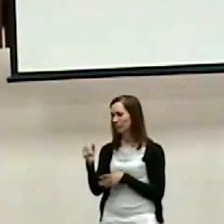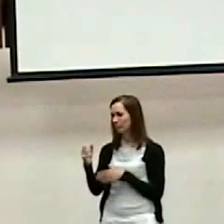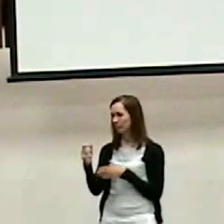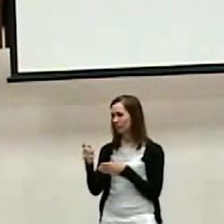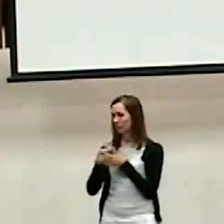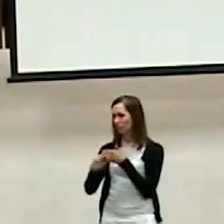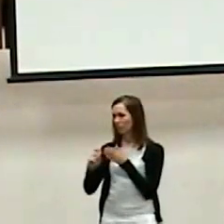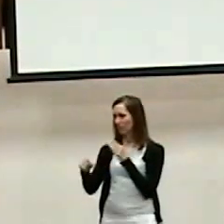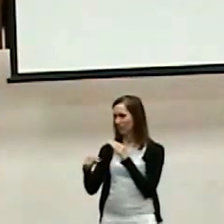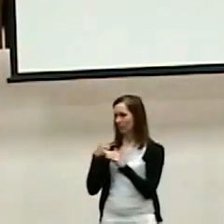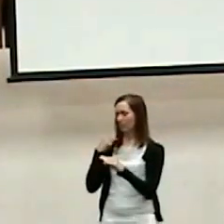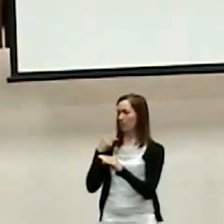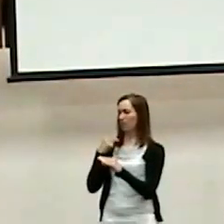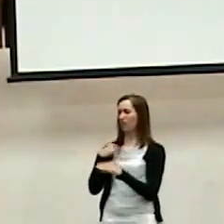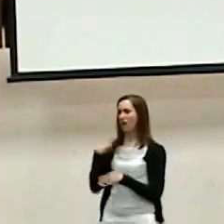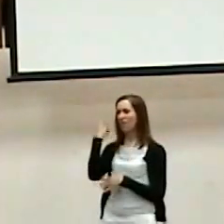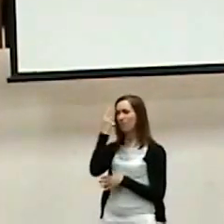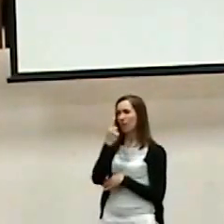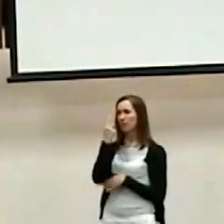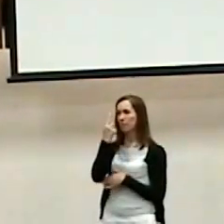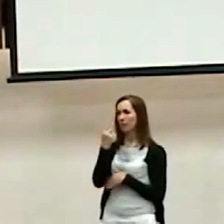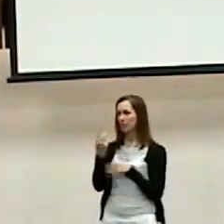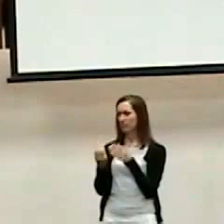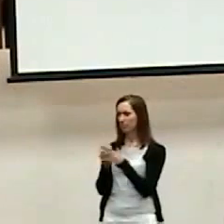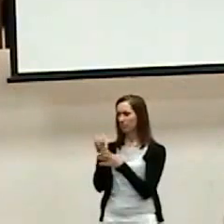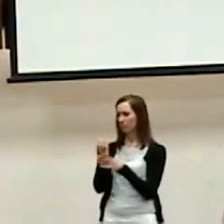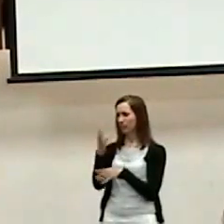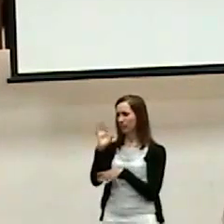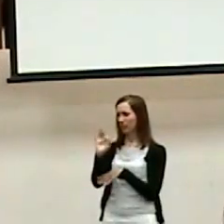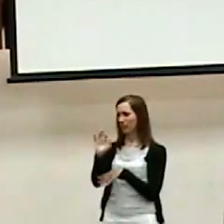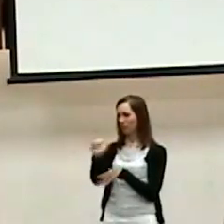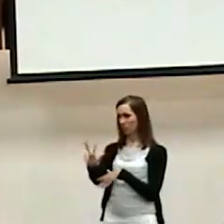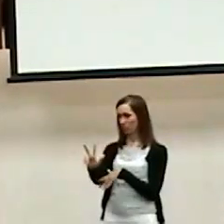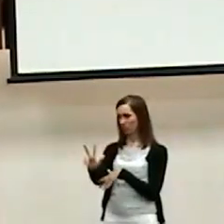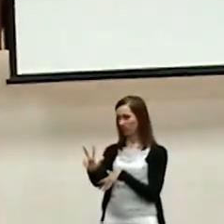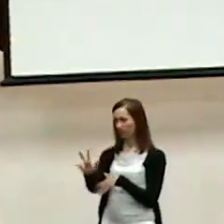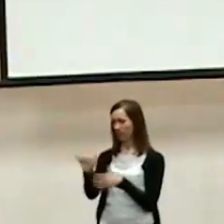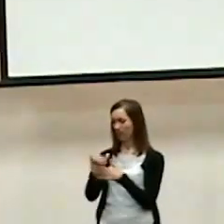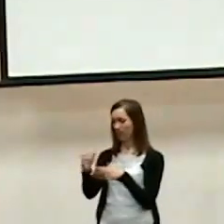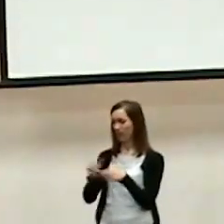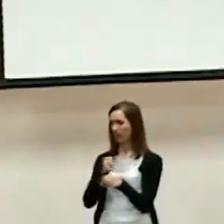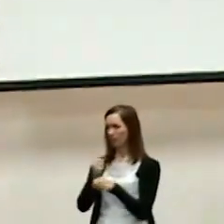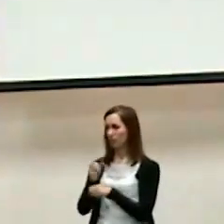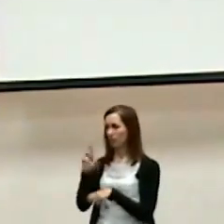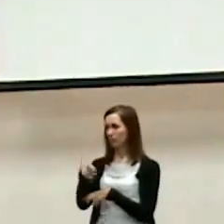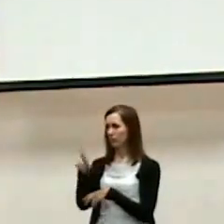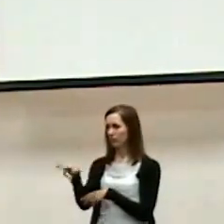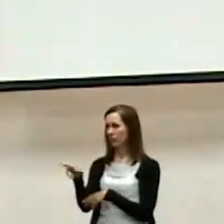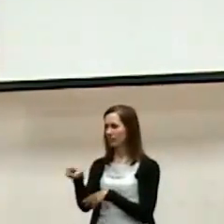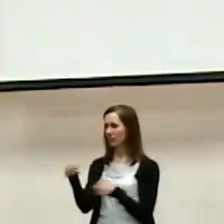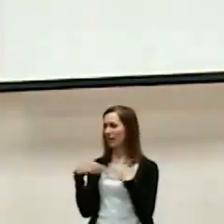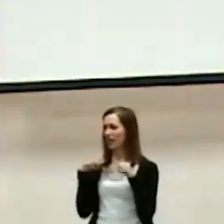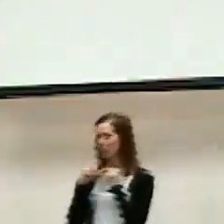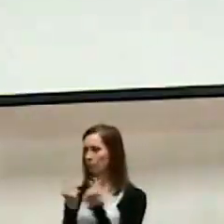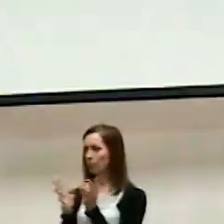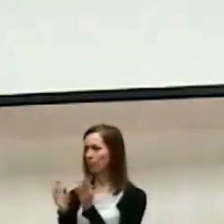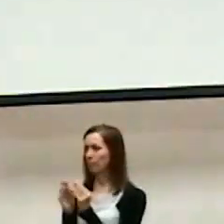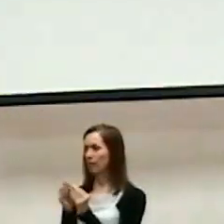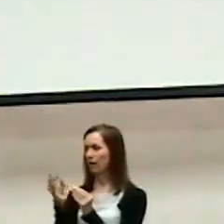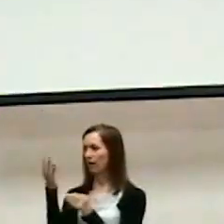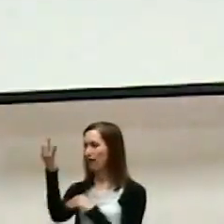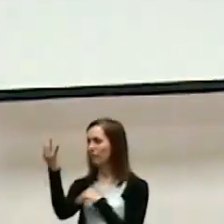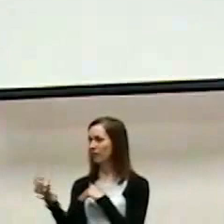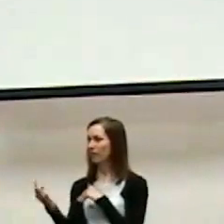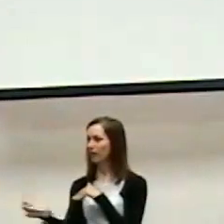back to the spring of 93, the year we were married. And on from that spring on to that year, Richard Rogers had a group on Friday mornings. We met about 630